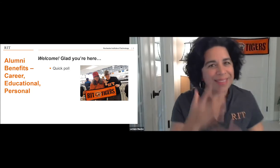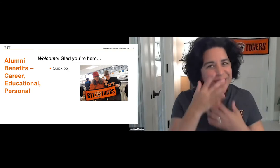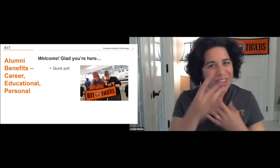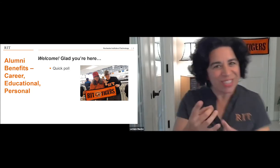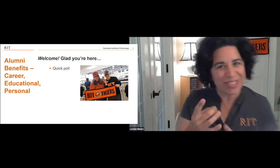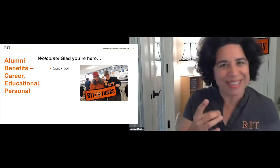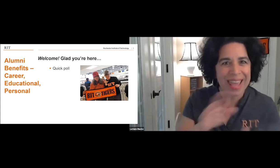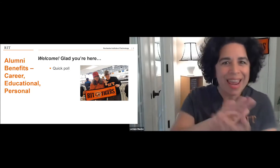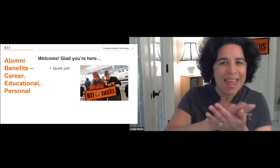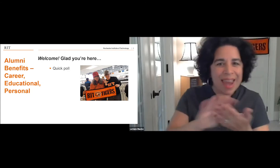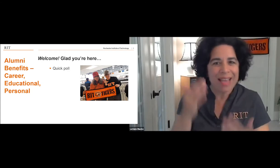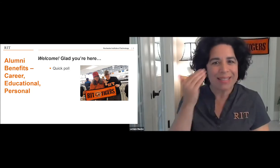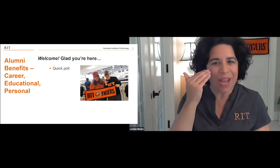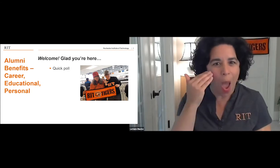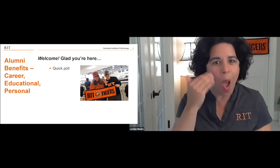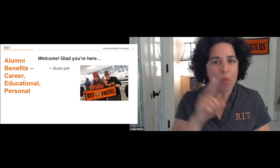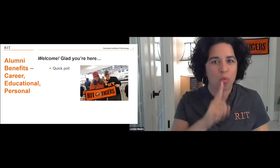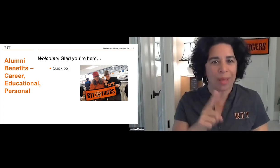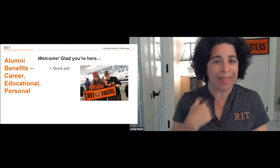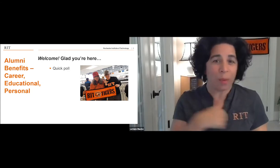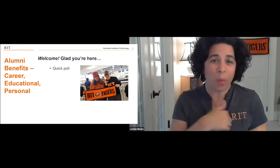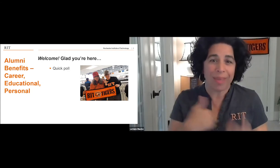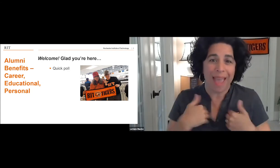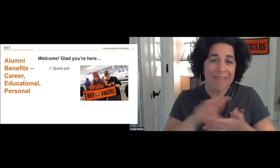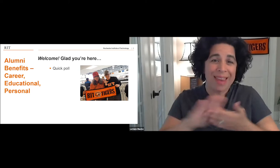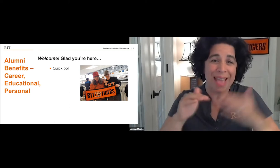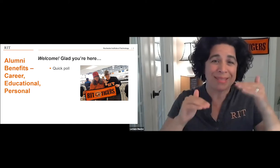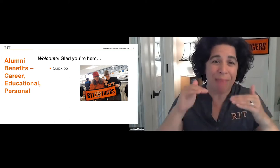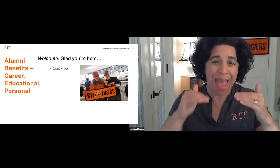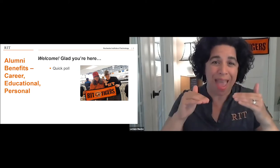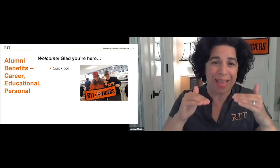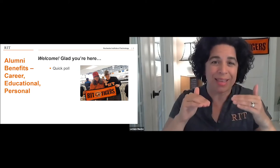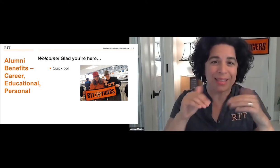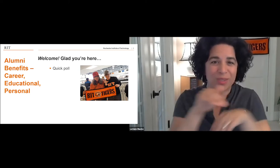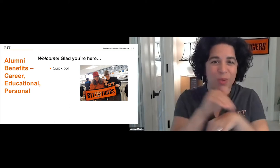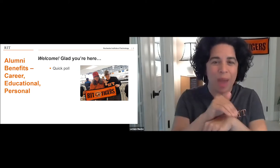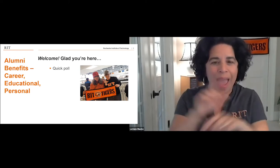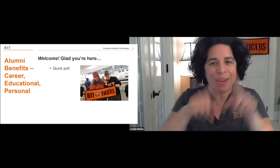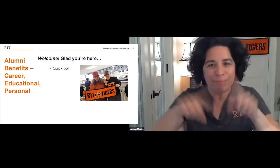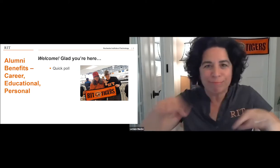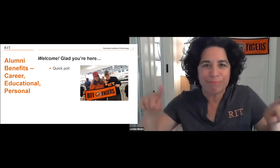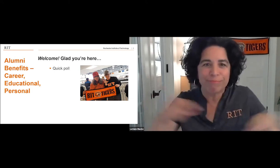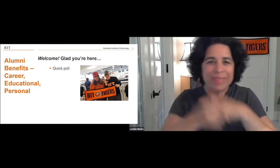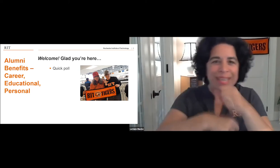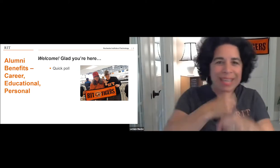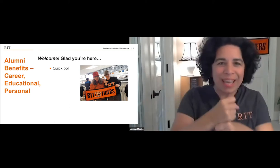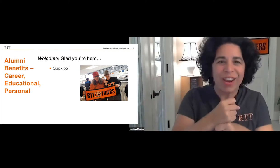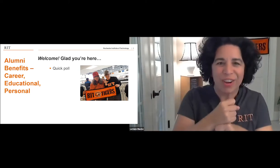Okay, great. This is very interesting. It's nice to know a little bit about more, a little bit more about all of you.